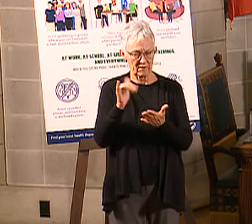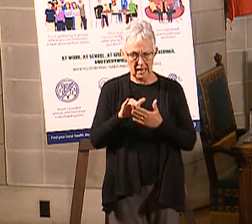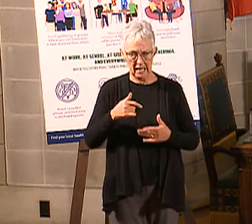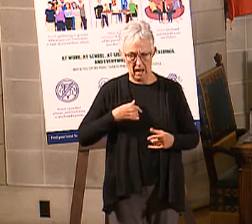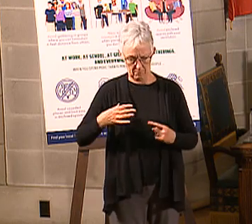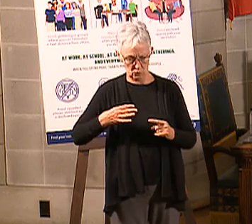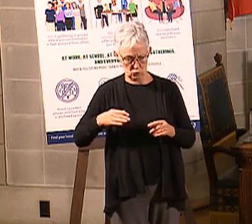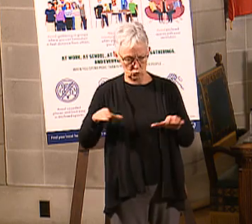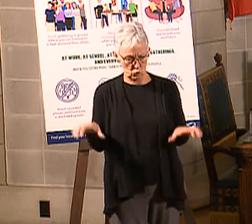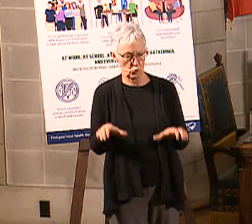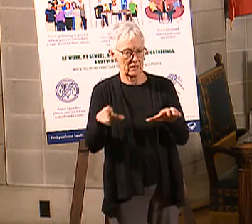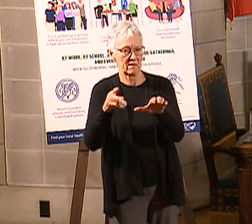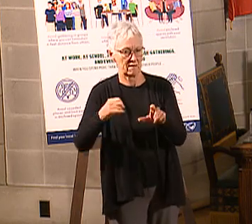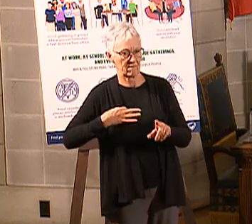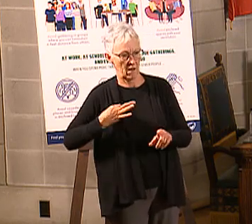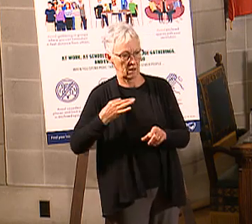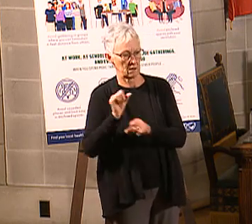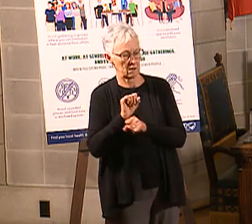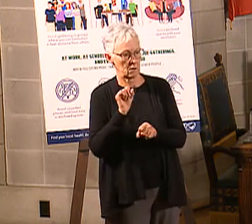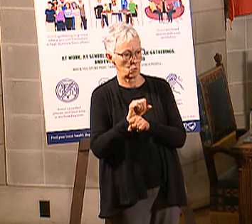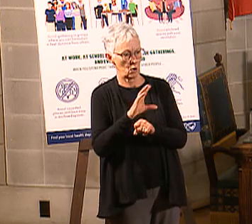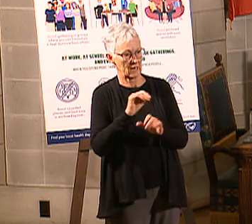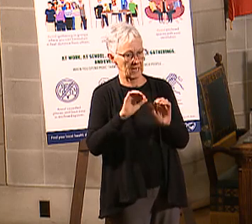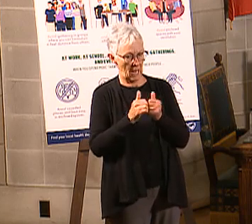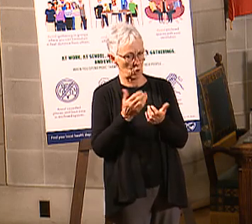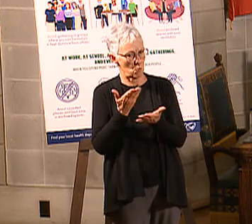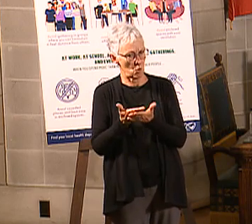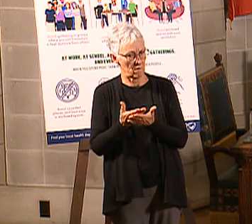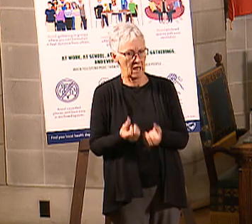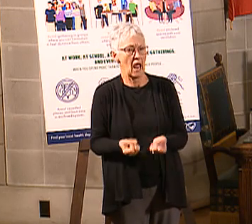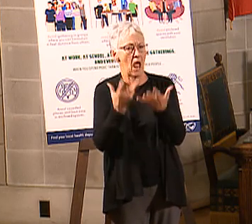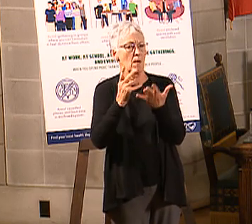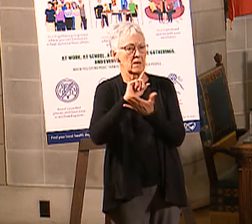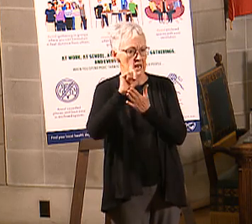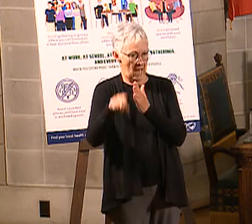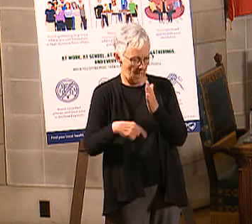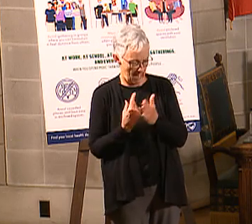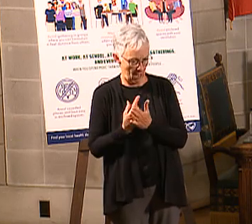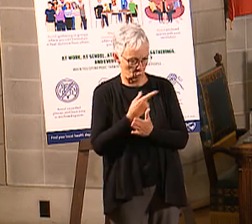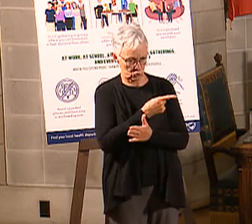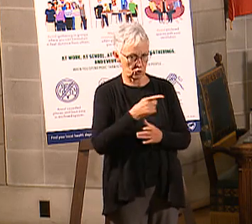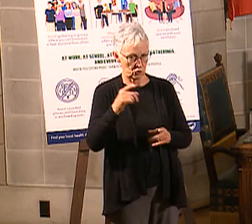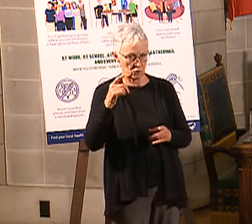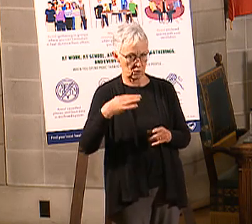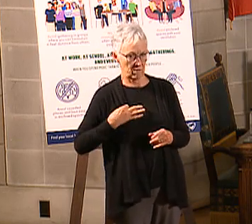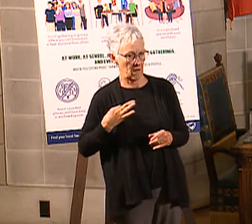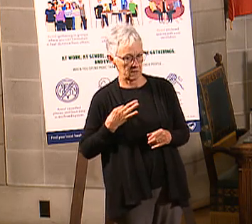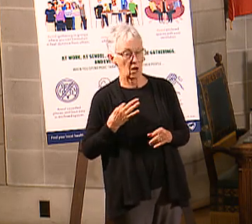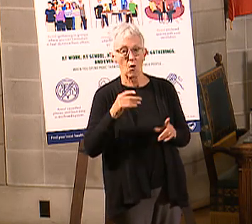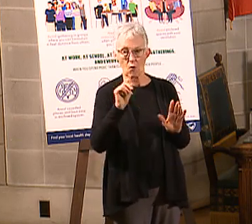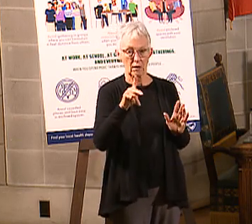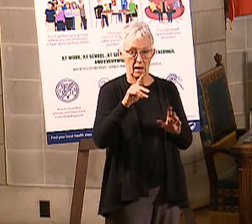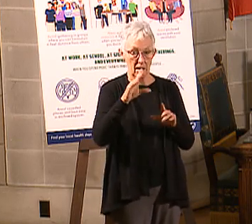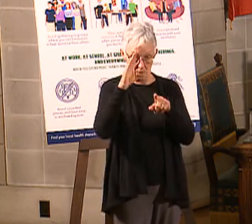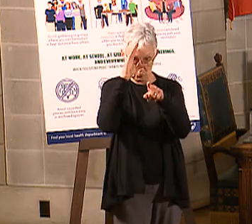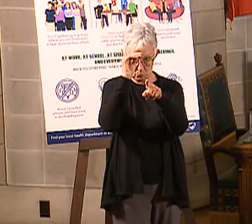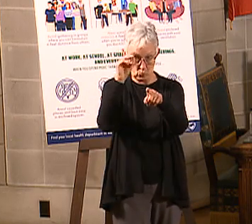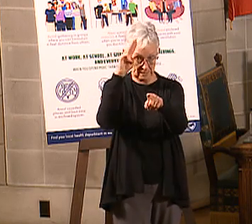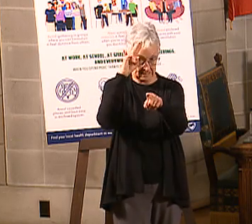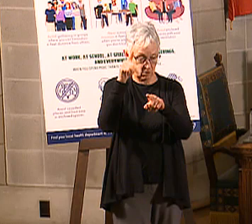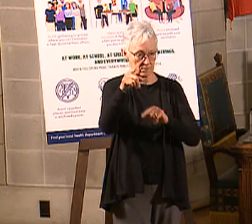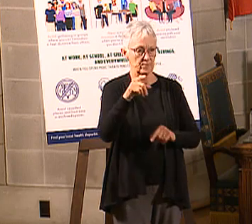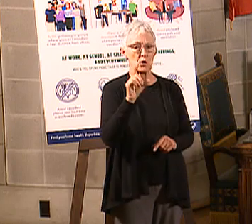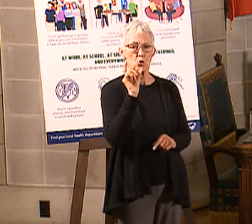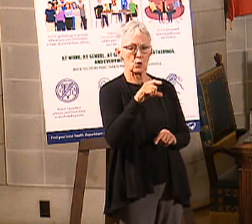and how do you verify how many hours? Thank you, sir. That would be, so the Boy Scouts would be a good example. So, you would have to have a representative